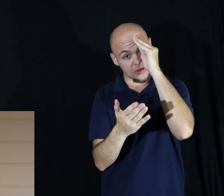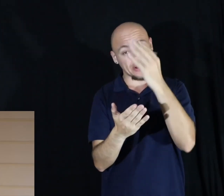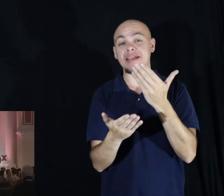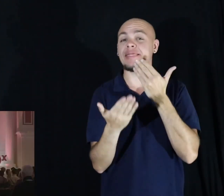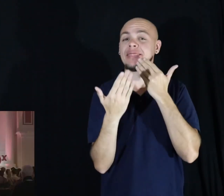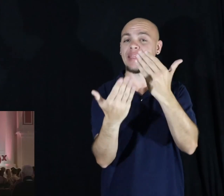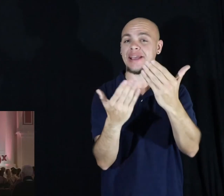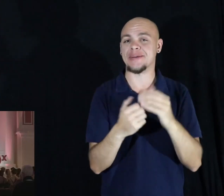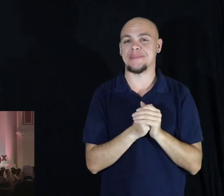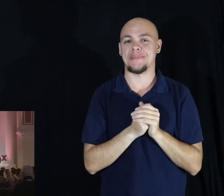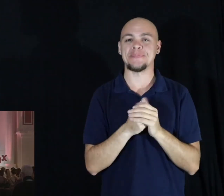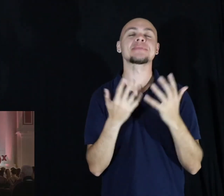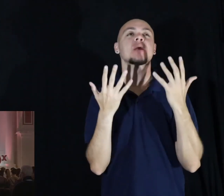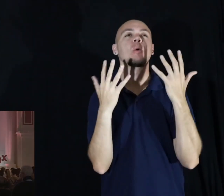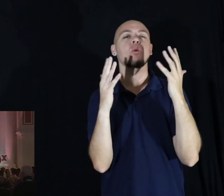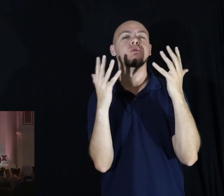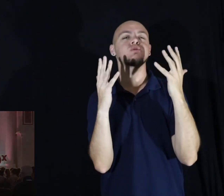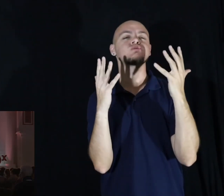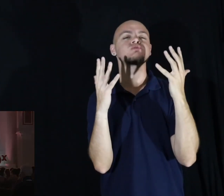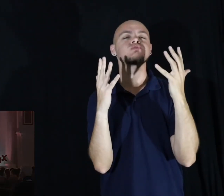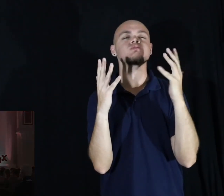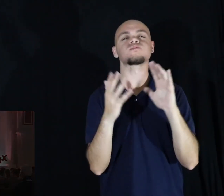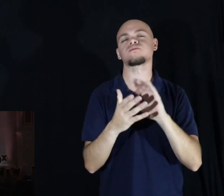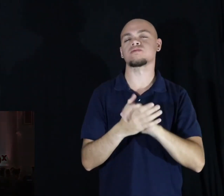Thank you